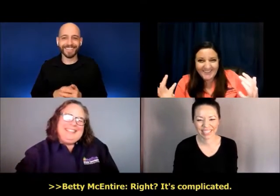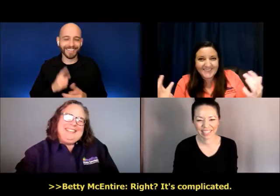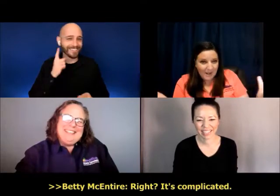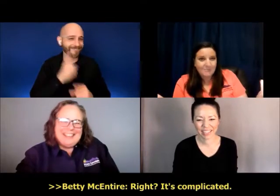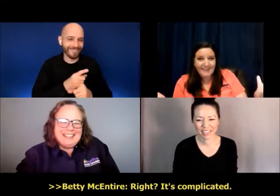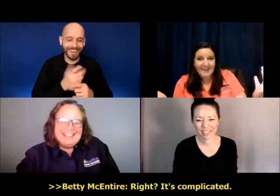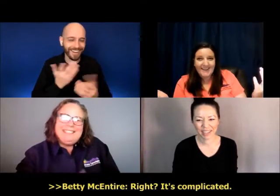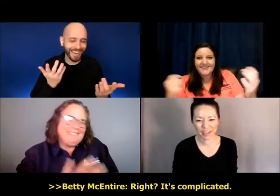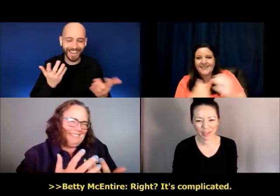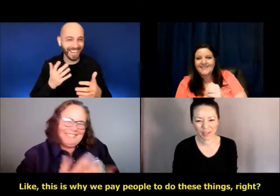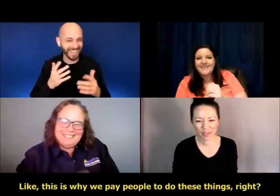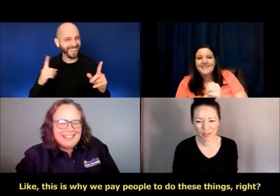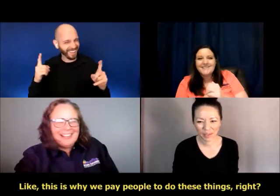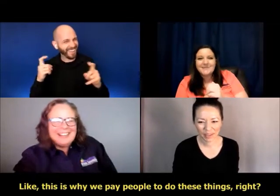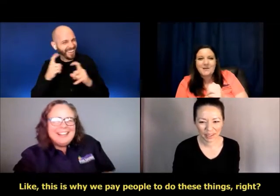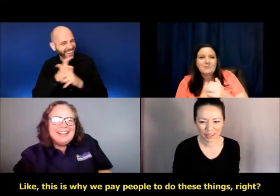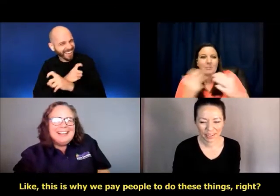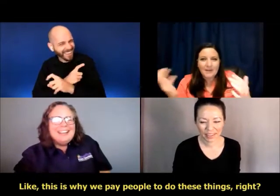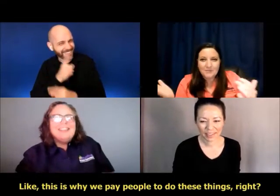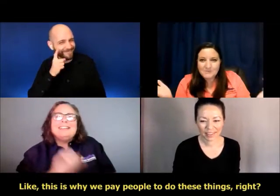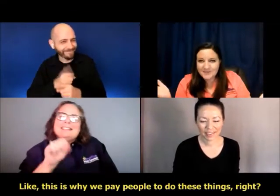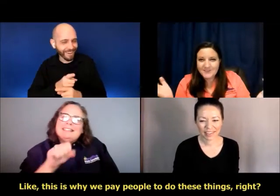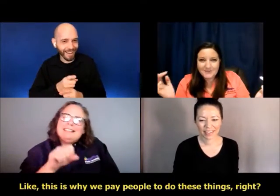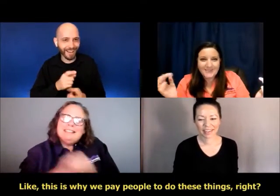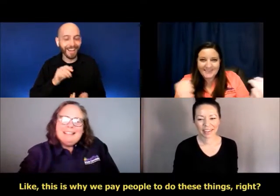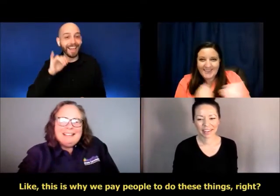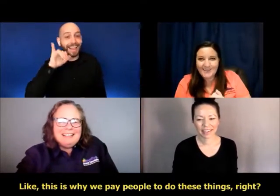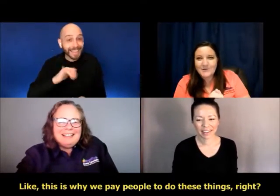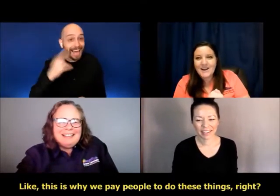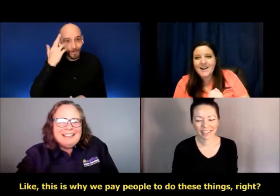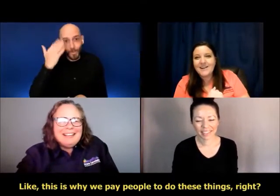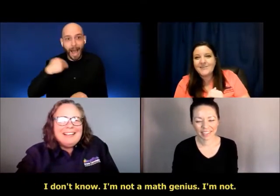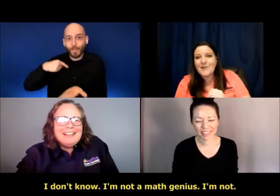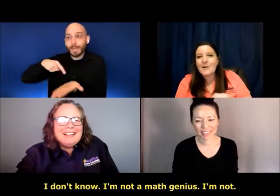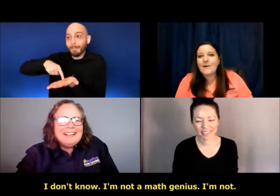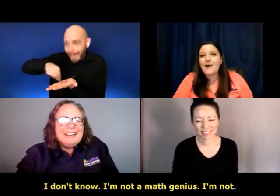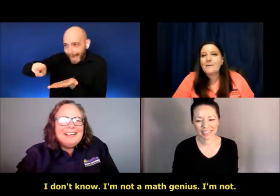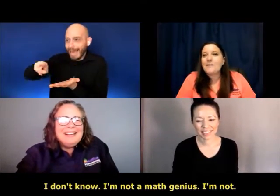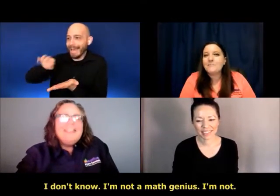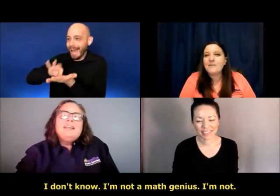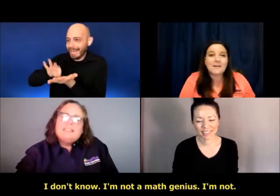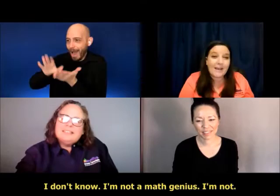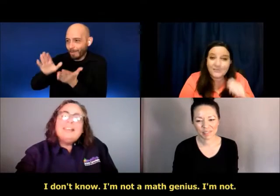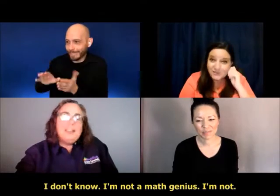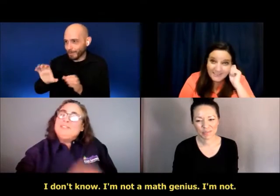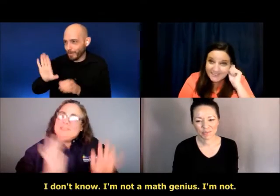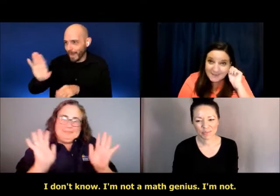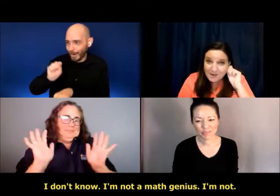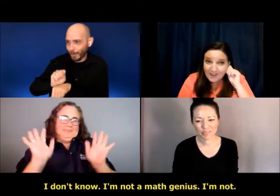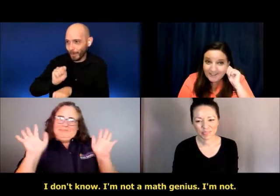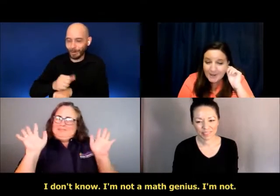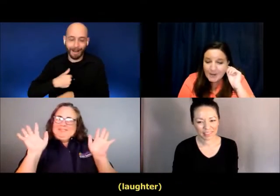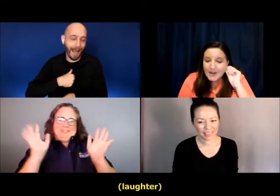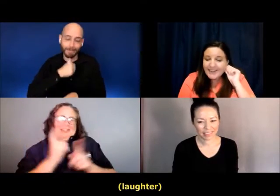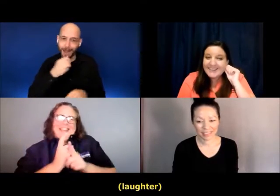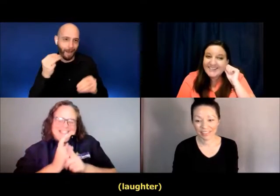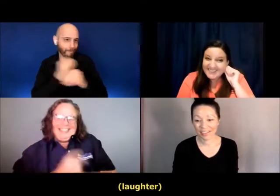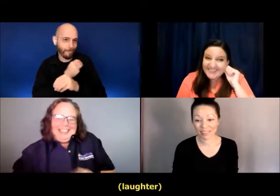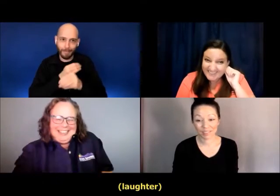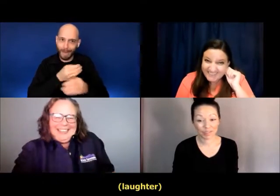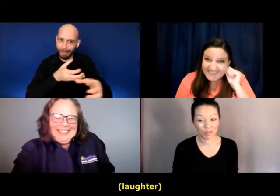Right. Right. It's complicated. Like, this is why we pay people to do these things. Right. I don't know. Um, I'm not a math genius. I'm not.